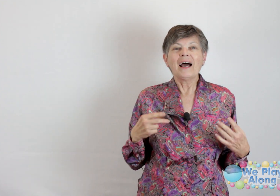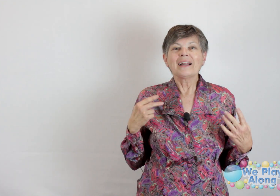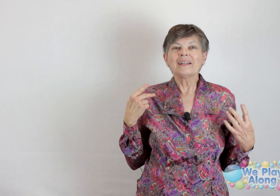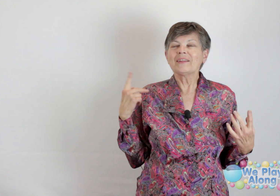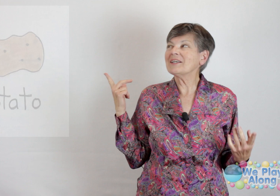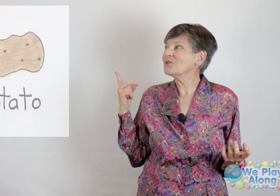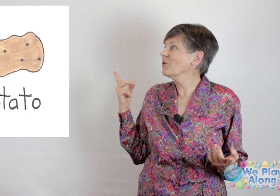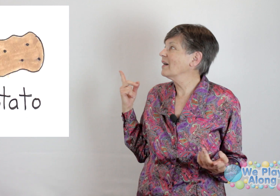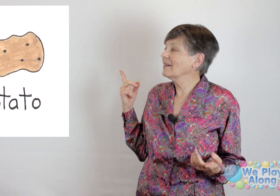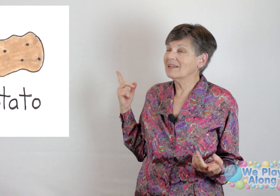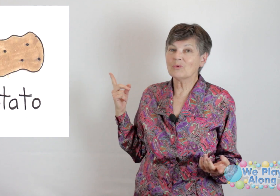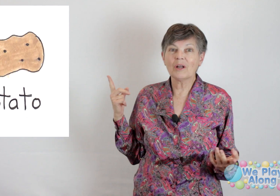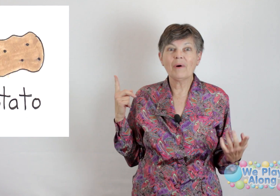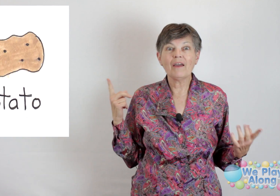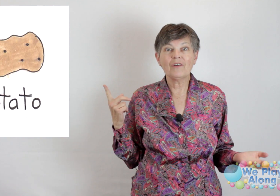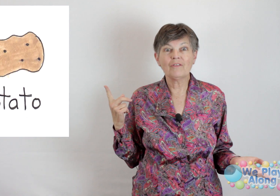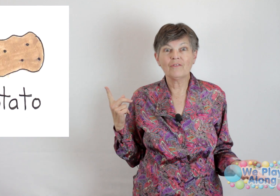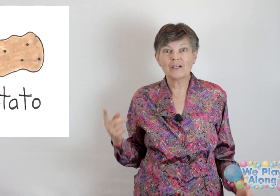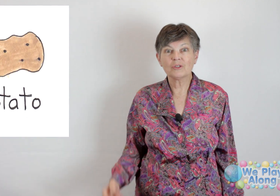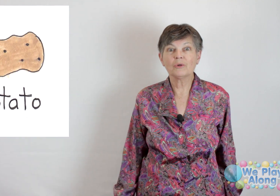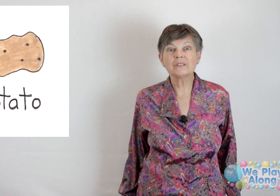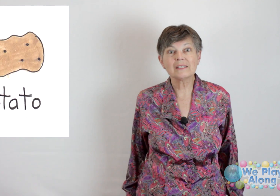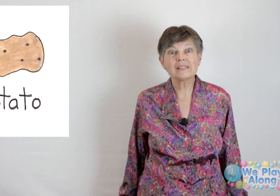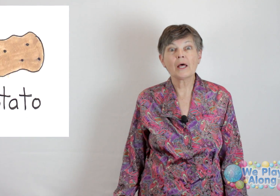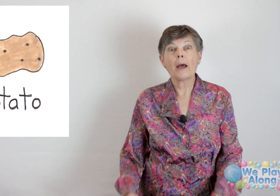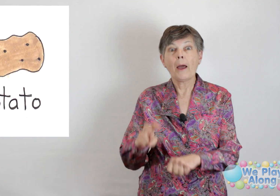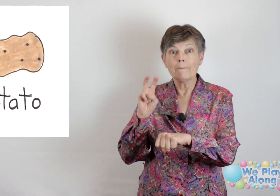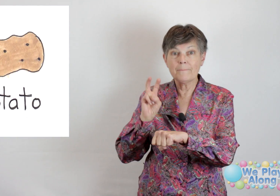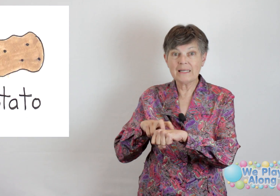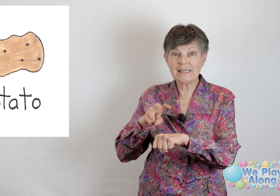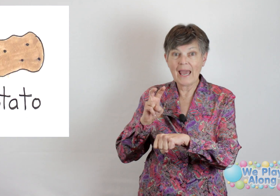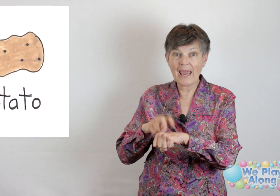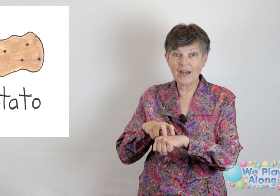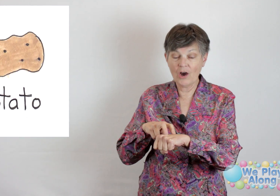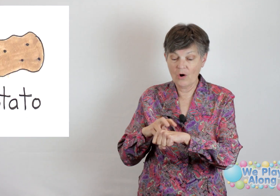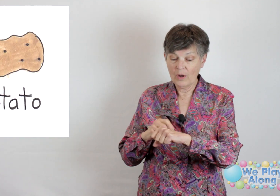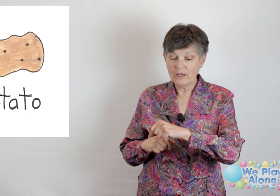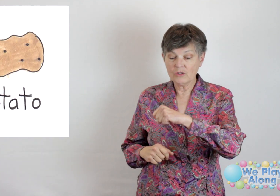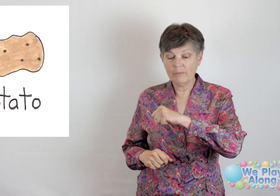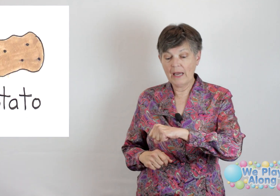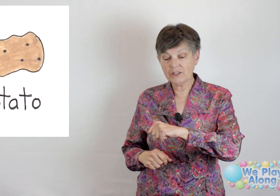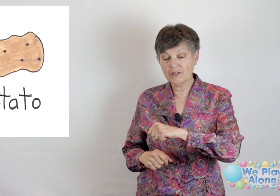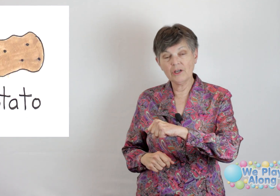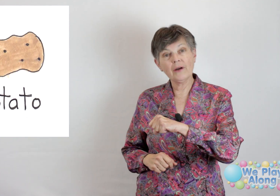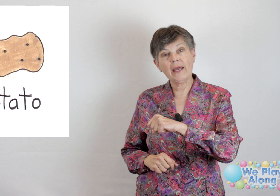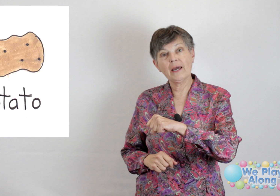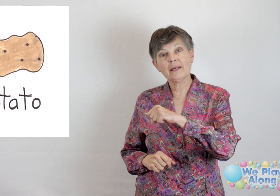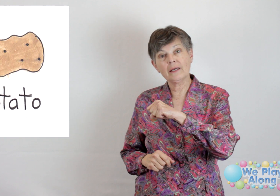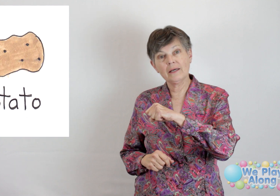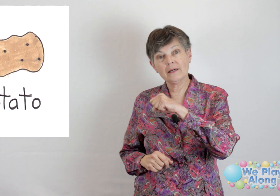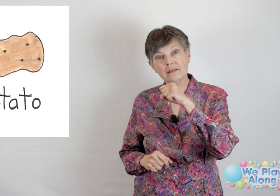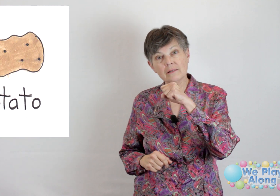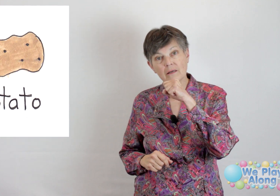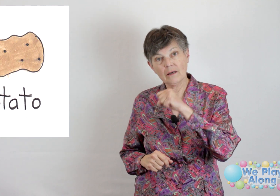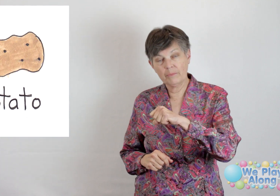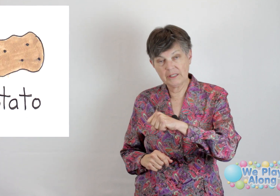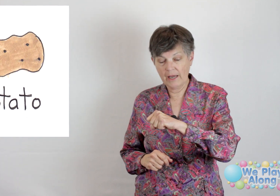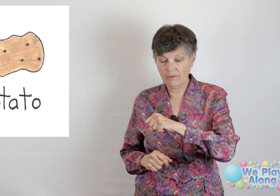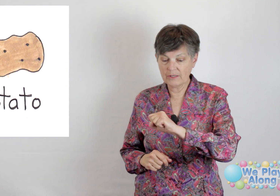And this one is one of my favorite vegetables, it's the potato. So imagine that your hand is a potato, that